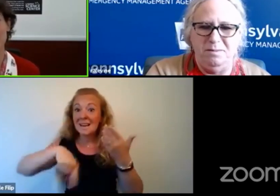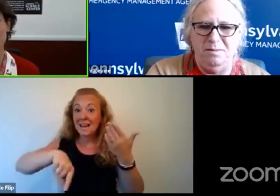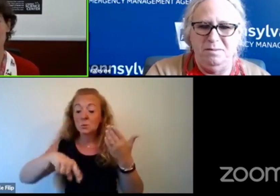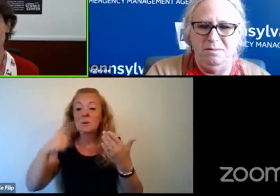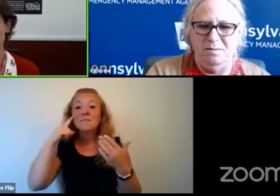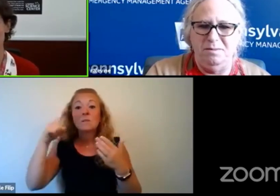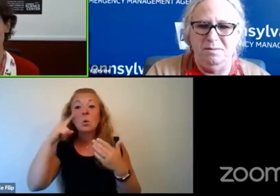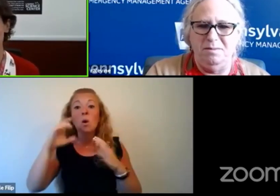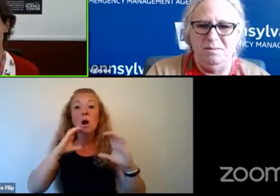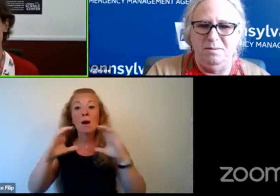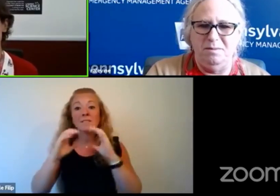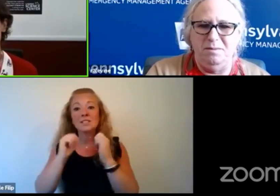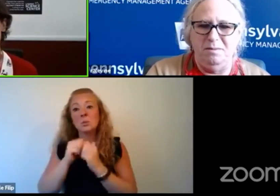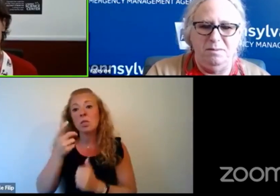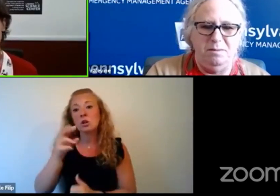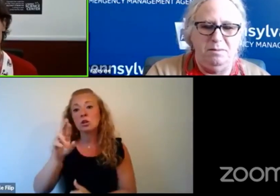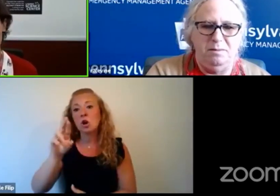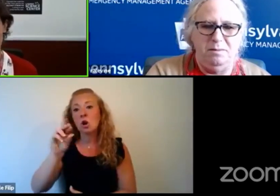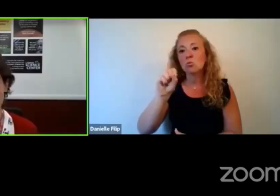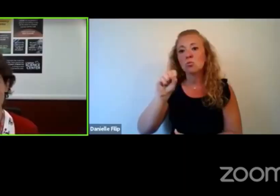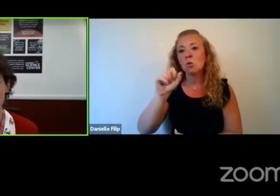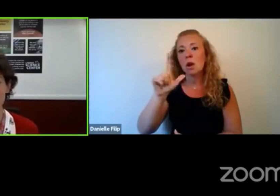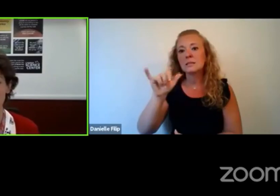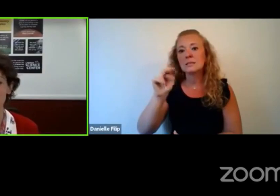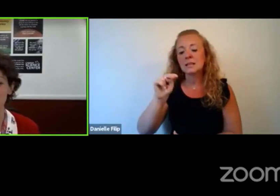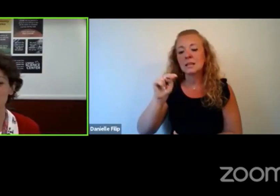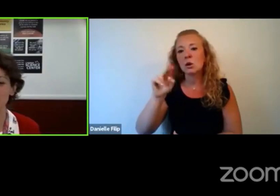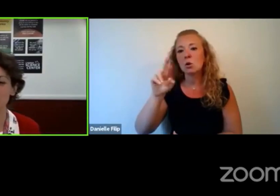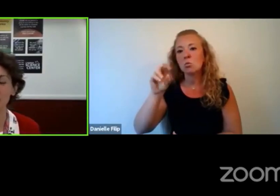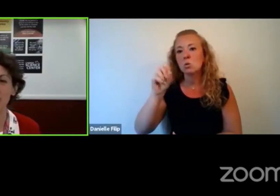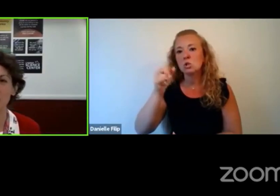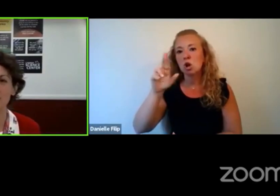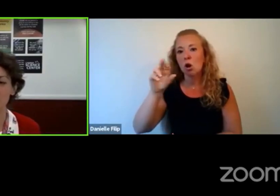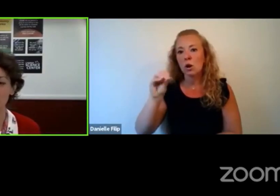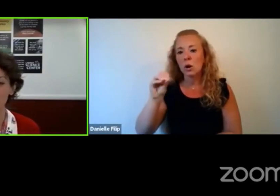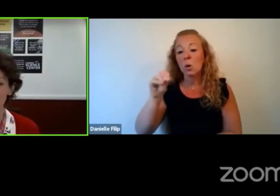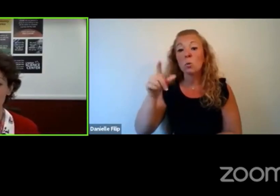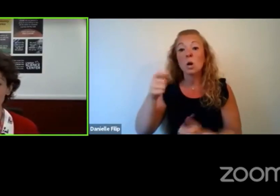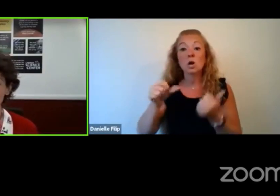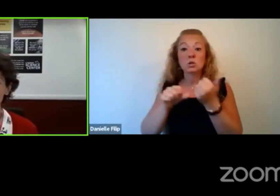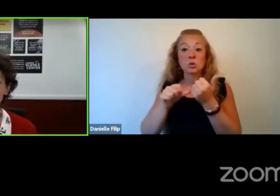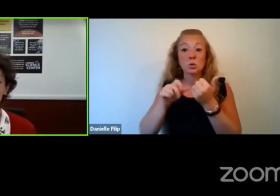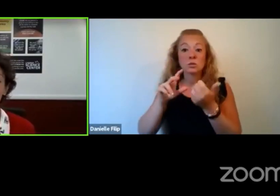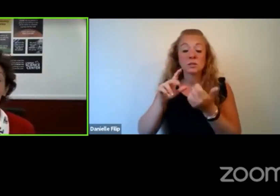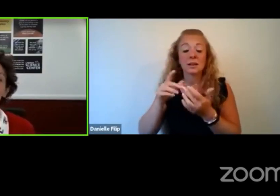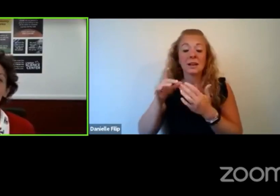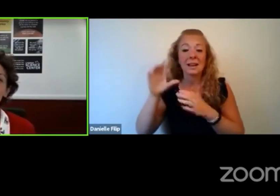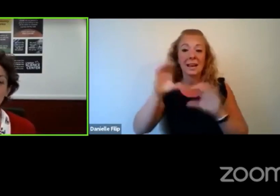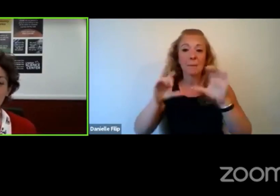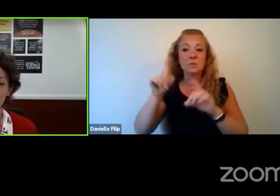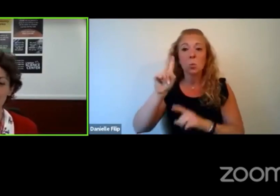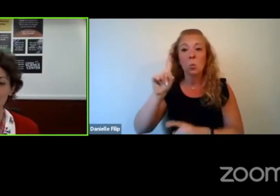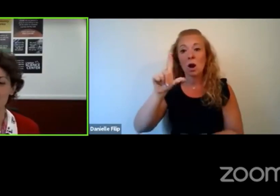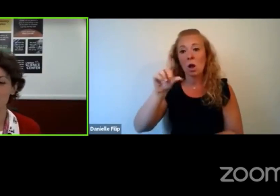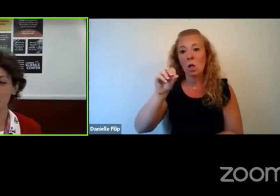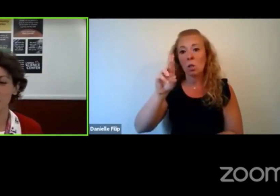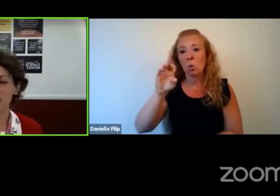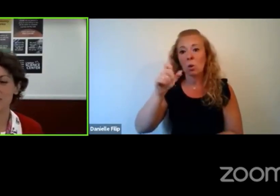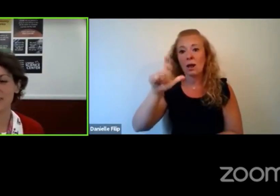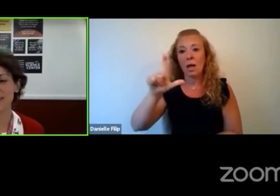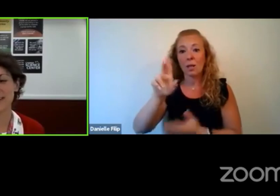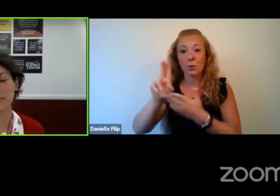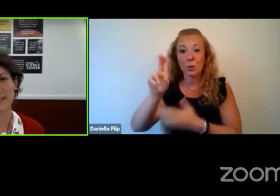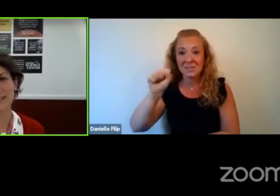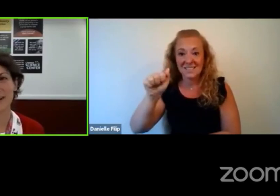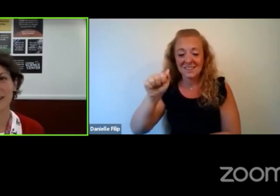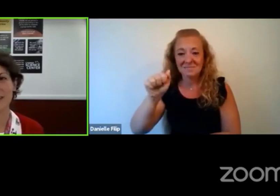conversation with Dr. Rosalyn Rosario Melendez, Associate Principal Chemist and Project Leader at L'Oreal USA. We'll talk